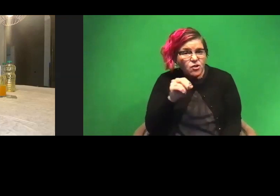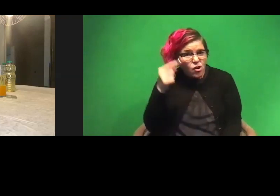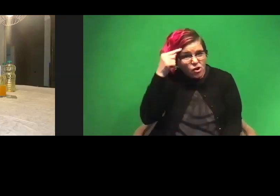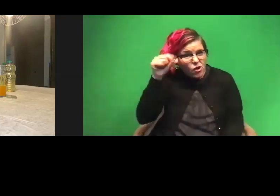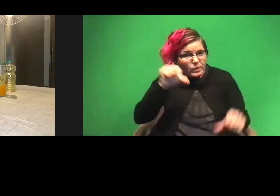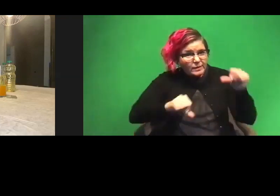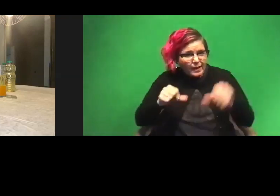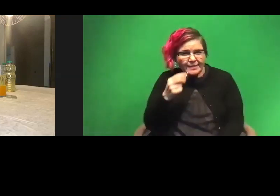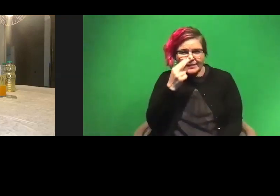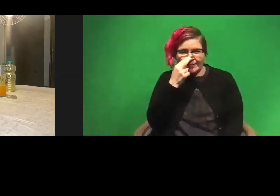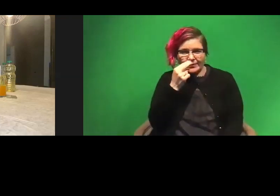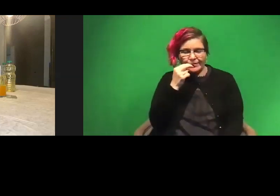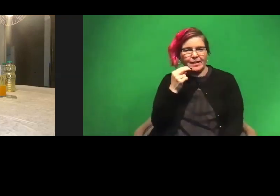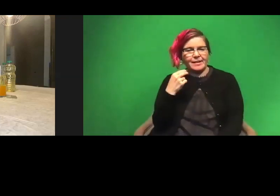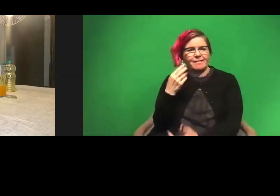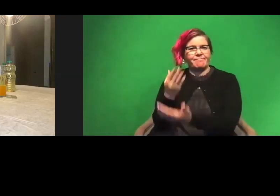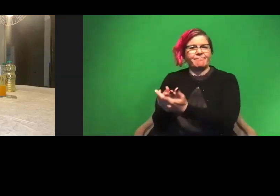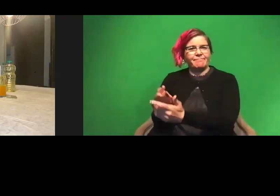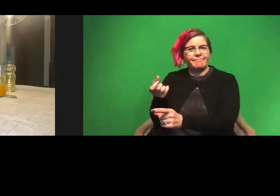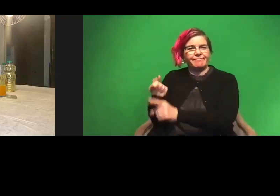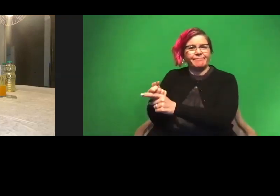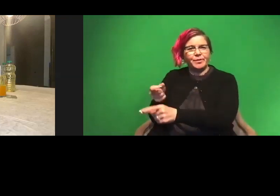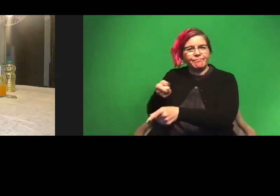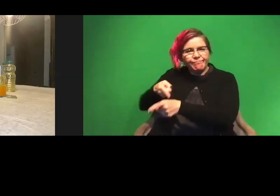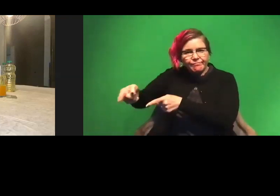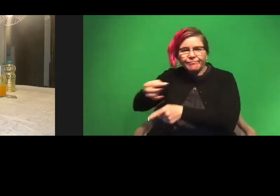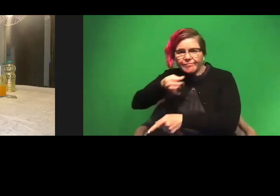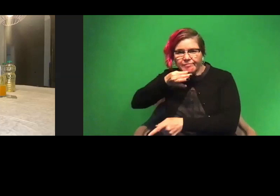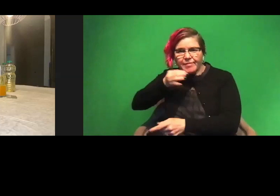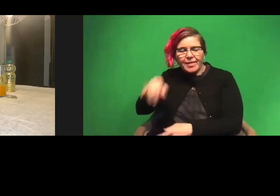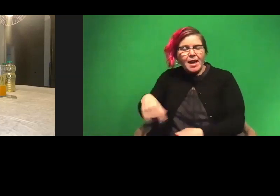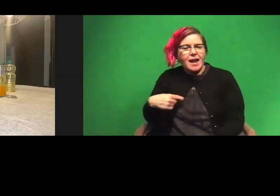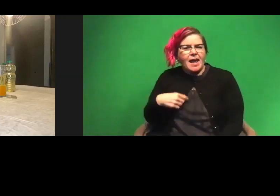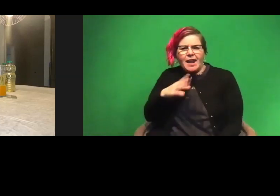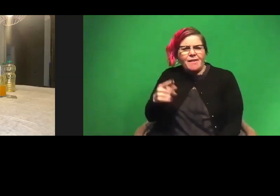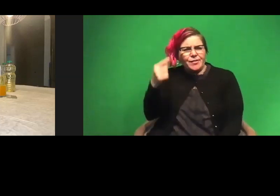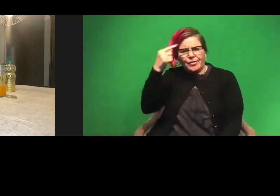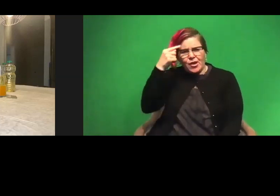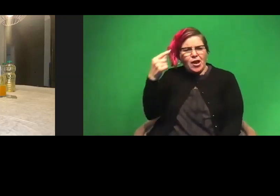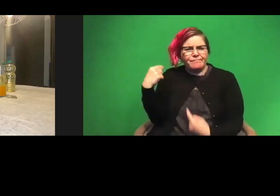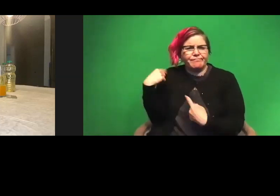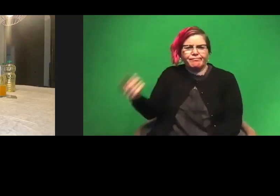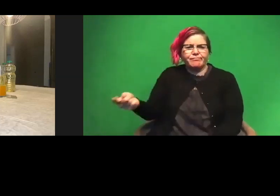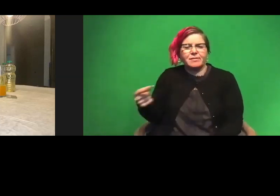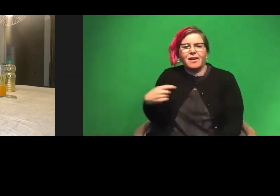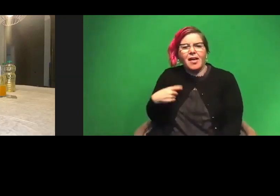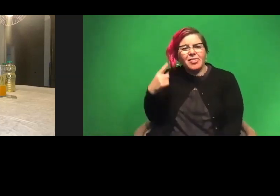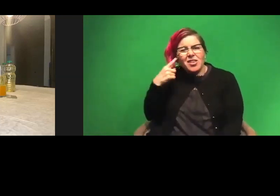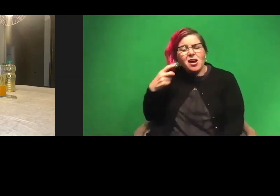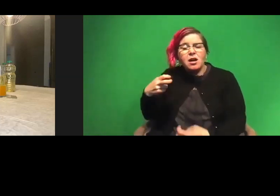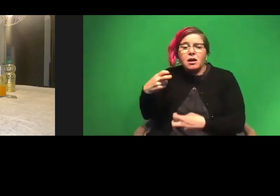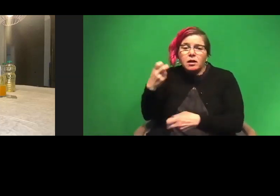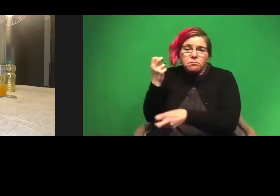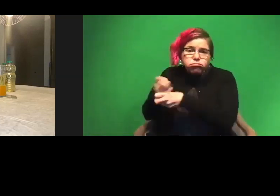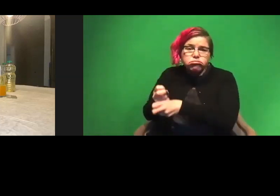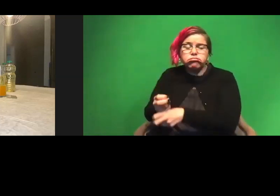funny that I ended up in neuroscience because I never imagined being in neuroscience. I just thought it was so difficult. I didn't really